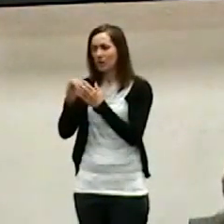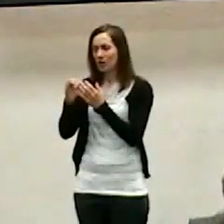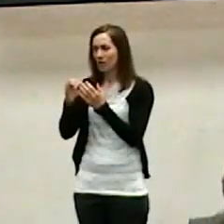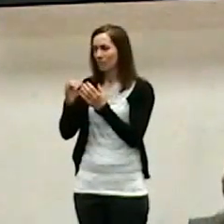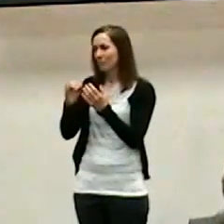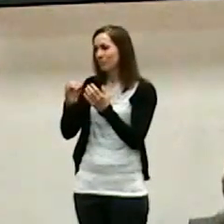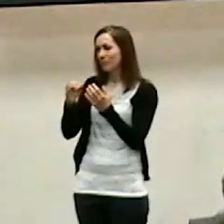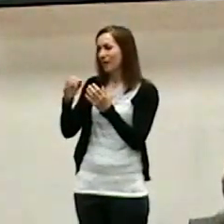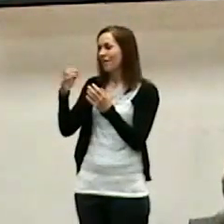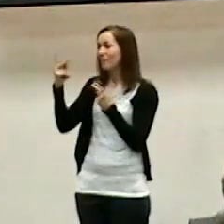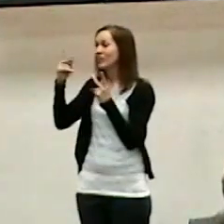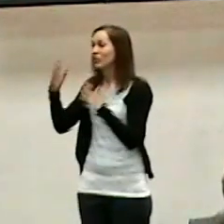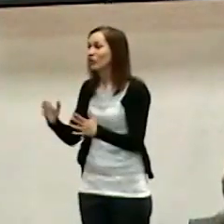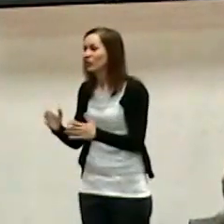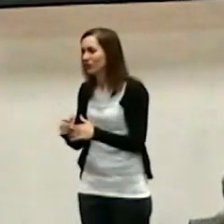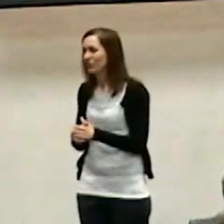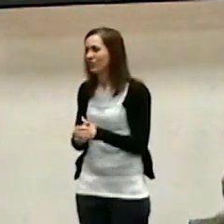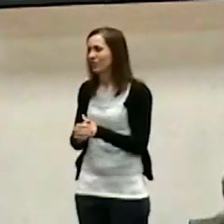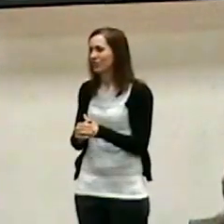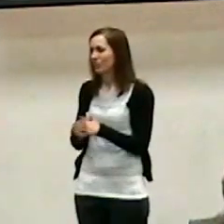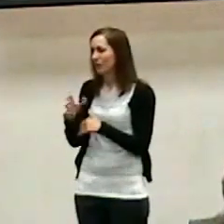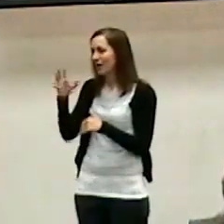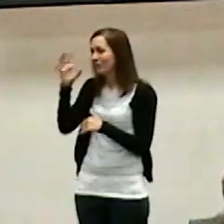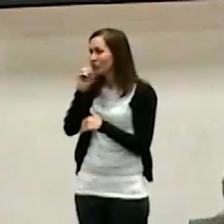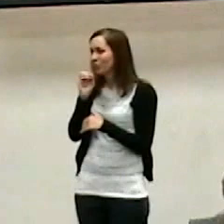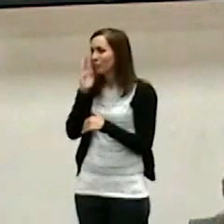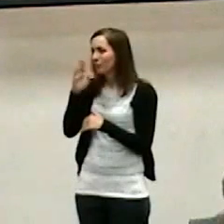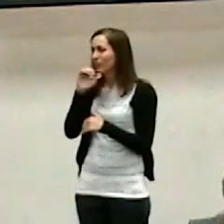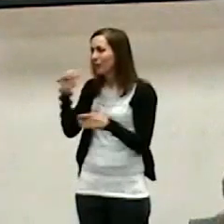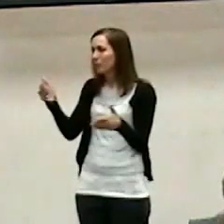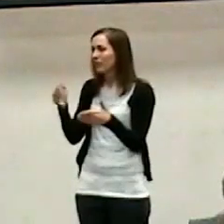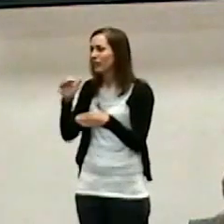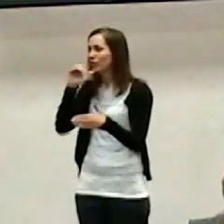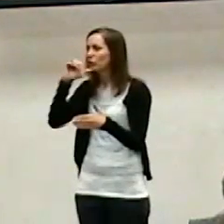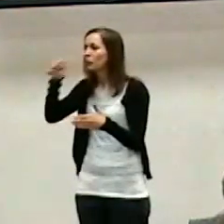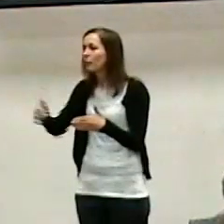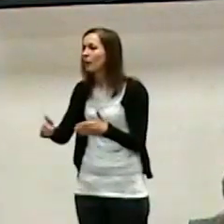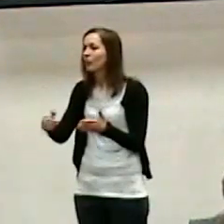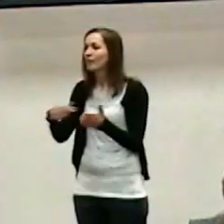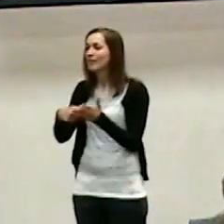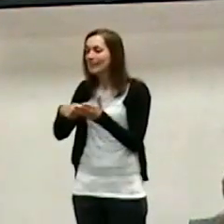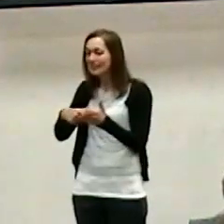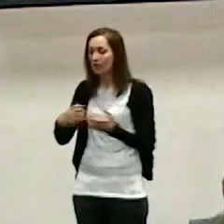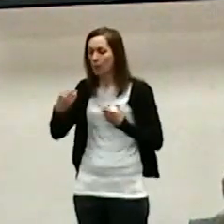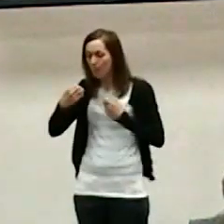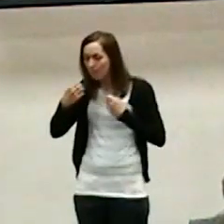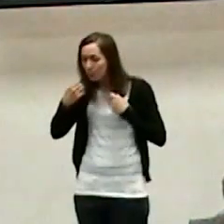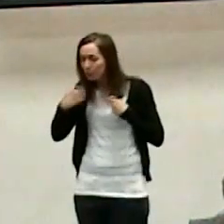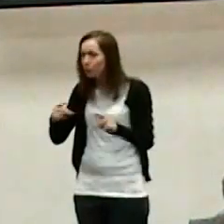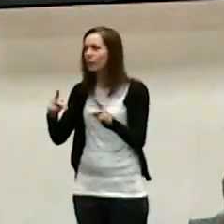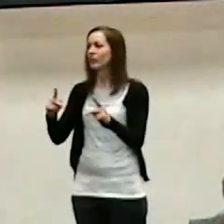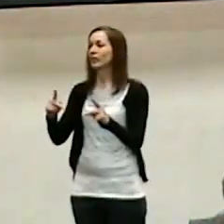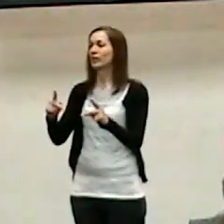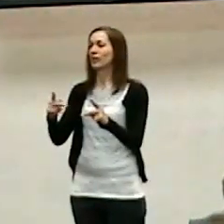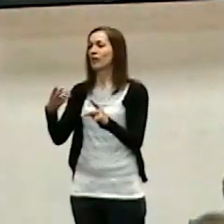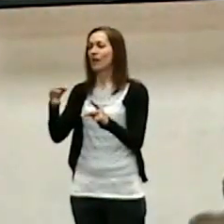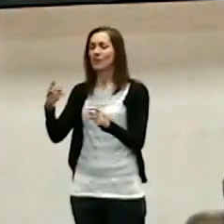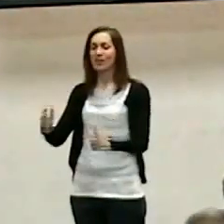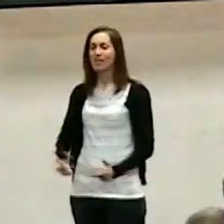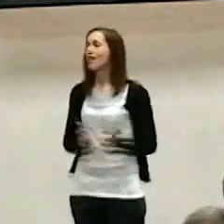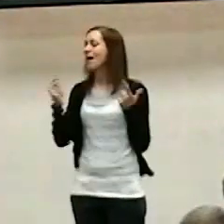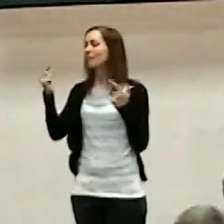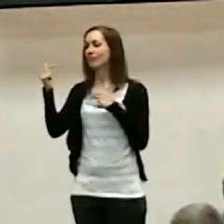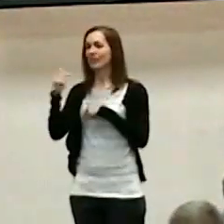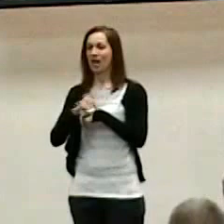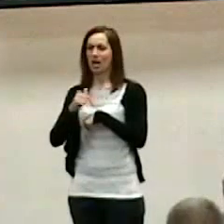assume that she will not be here tomorrow this is an opportunity of a lifetime